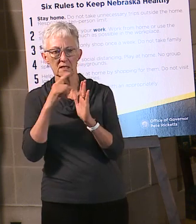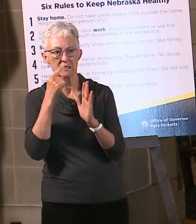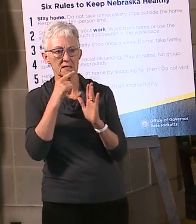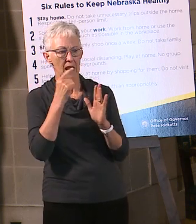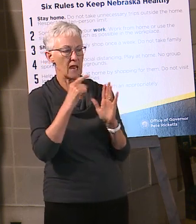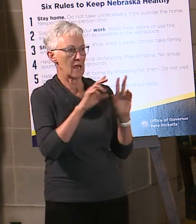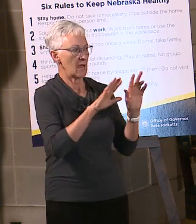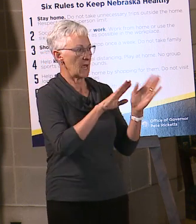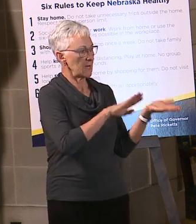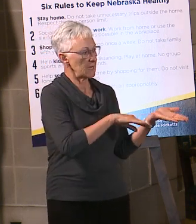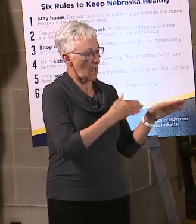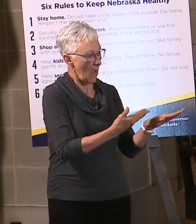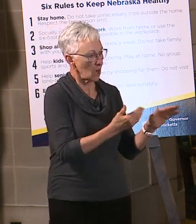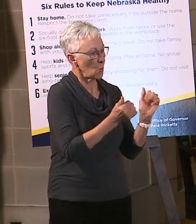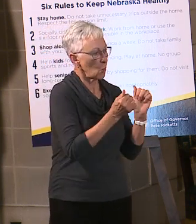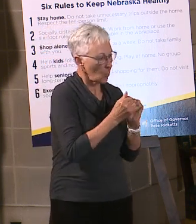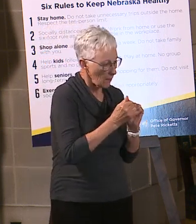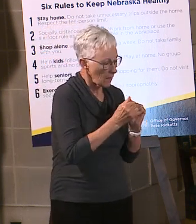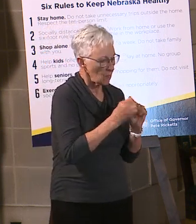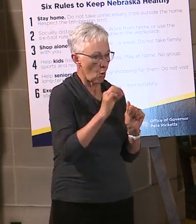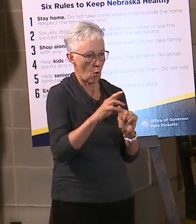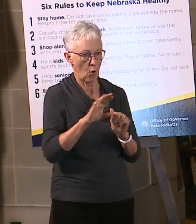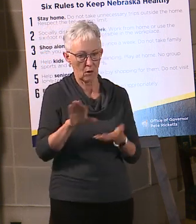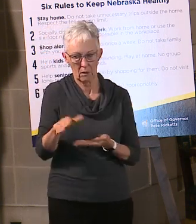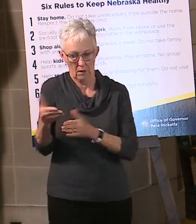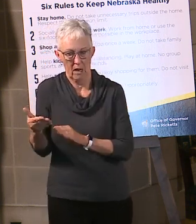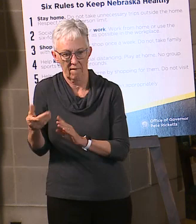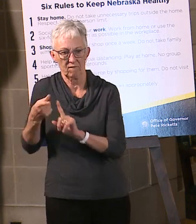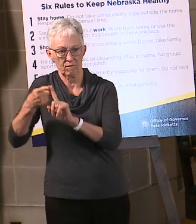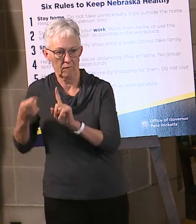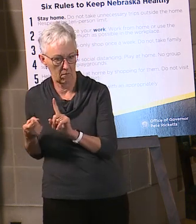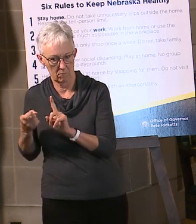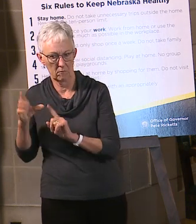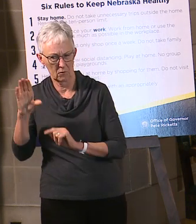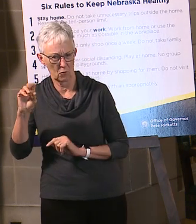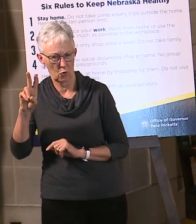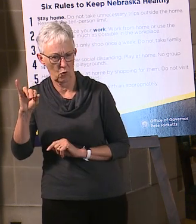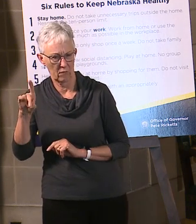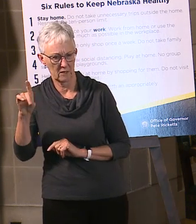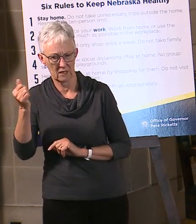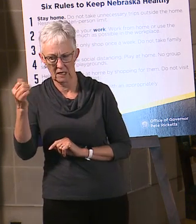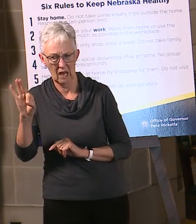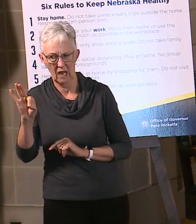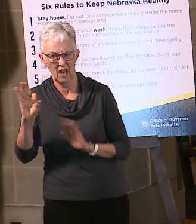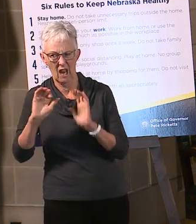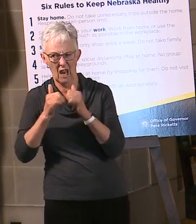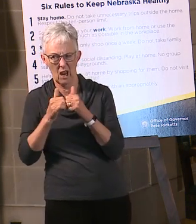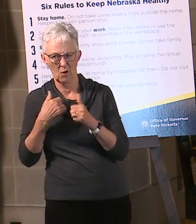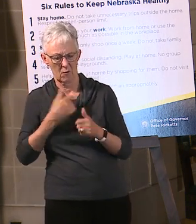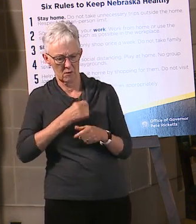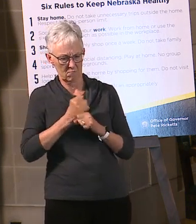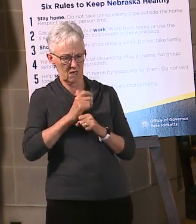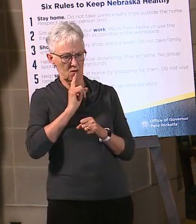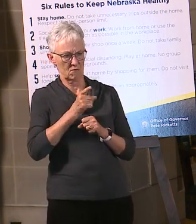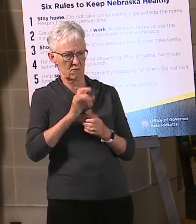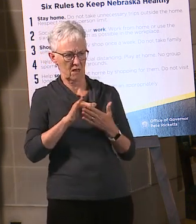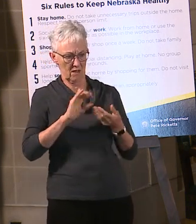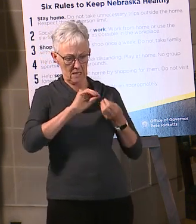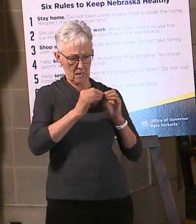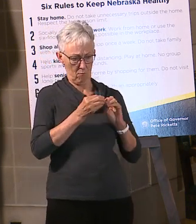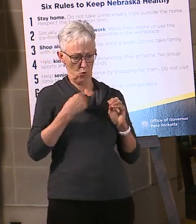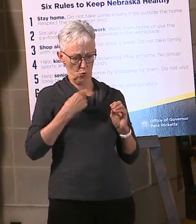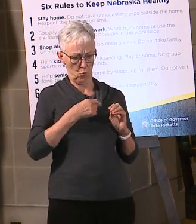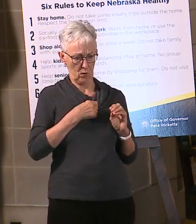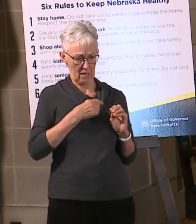COVID-19, how can we be assured deaths reported in Nebraska are accurate and our death rates are not inflated? So the way this